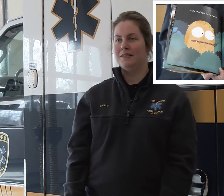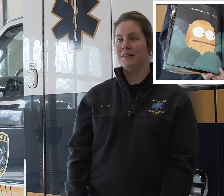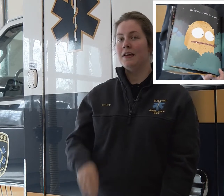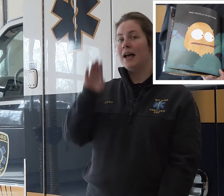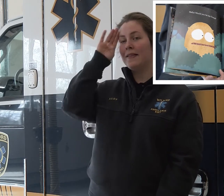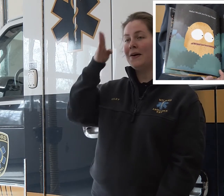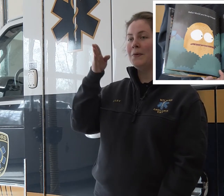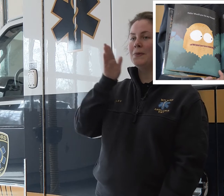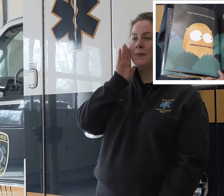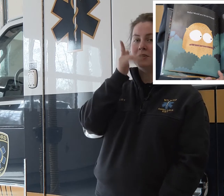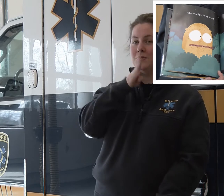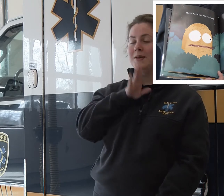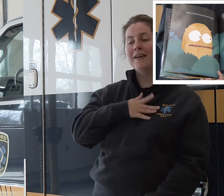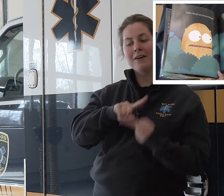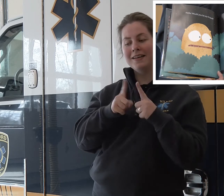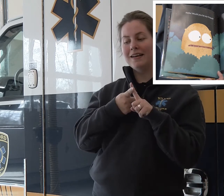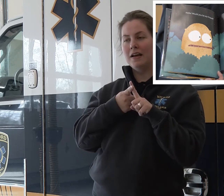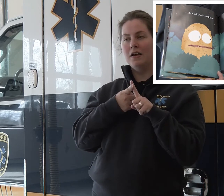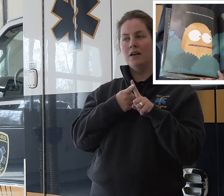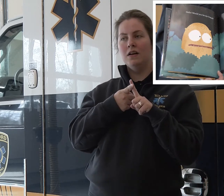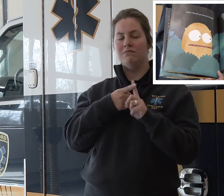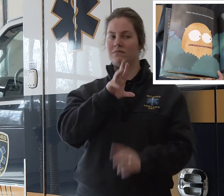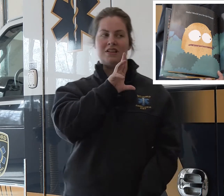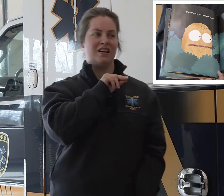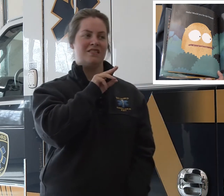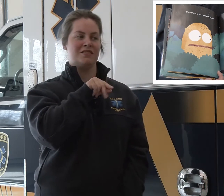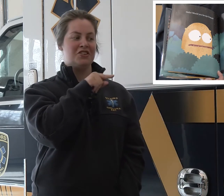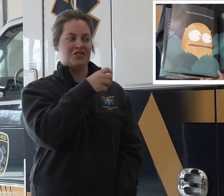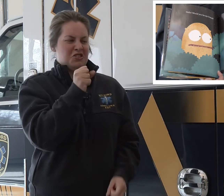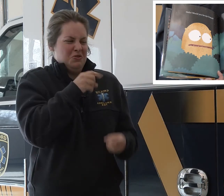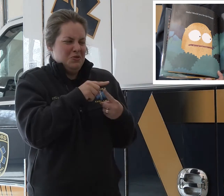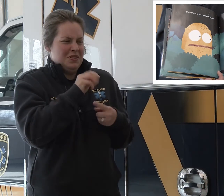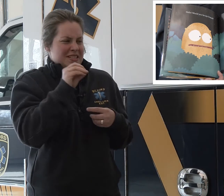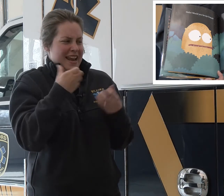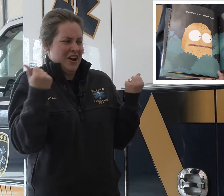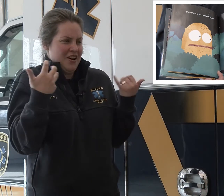Hello, would you be my friend? No, you're too scary.